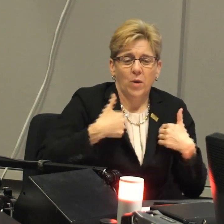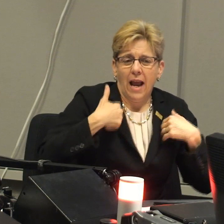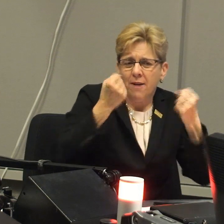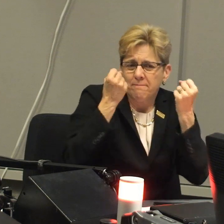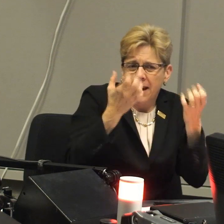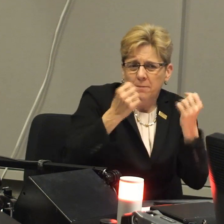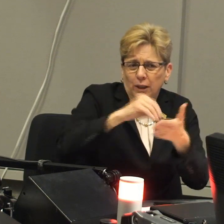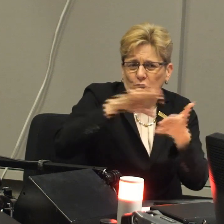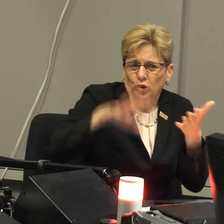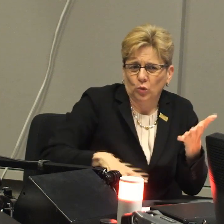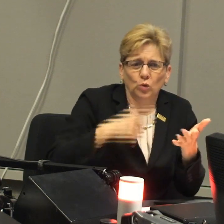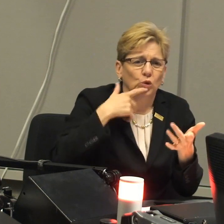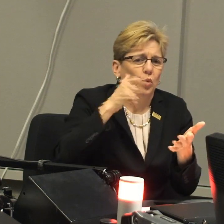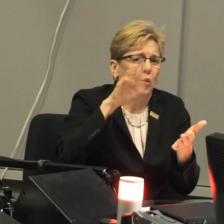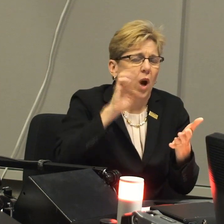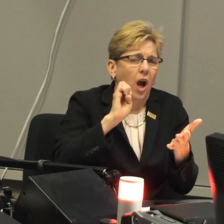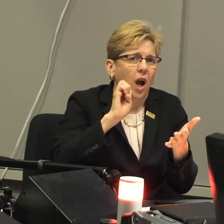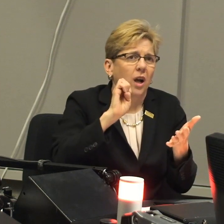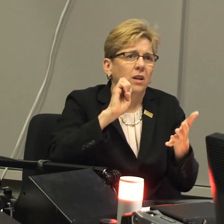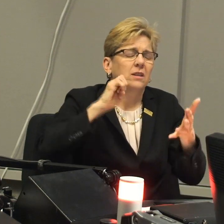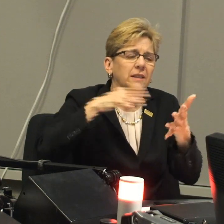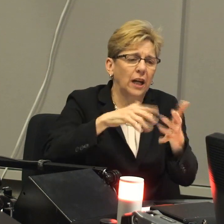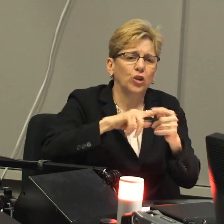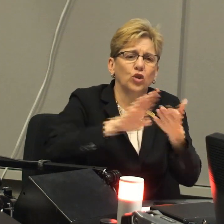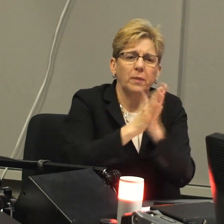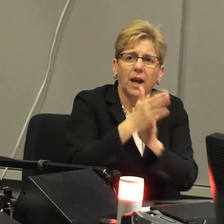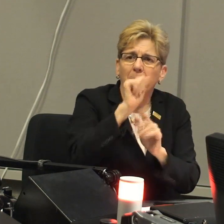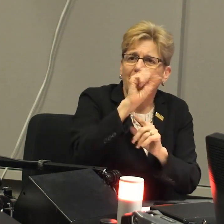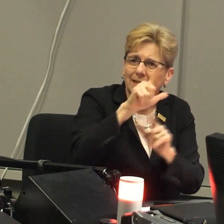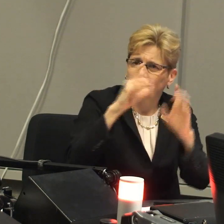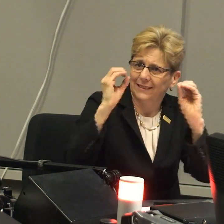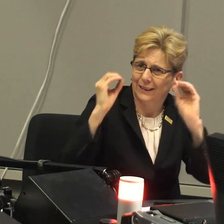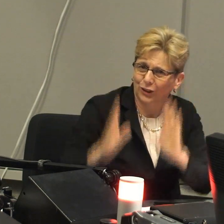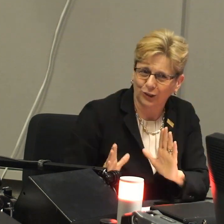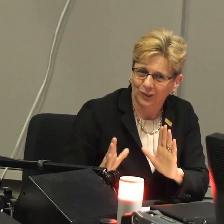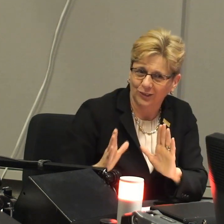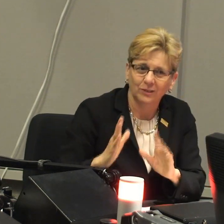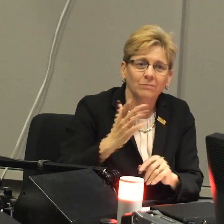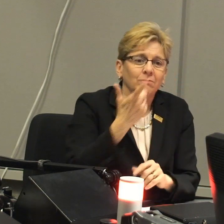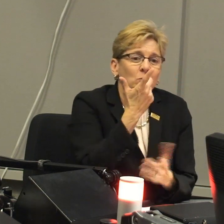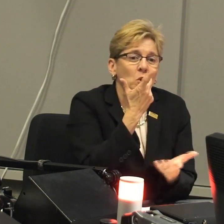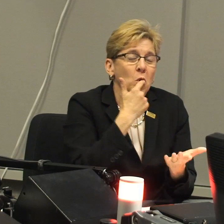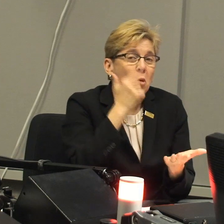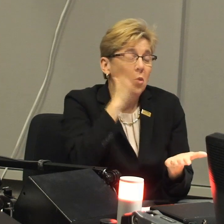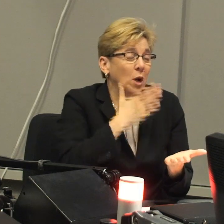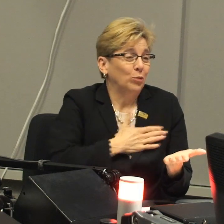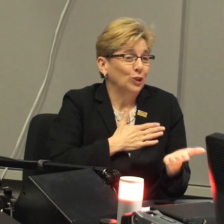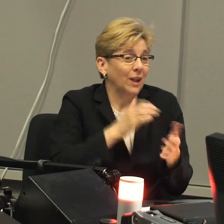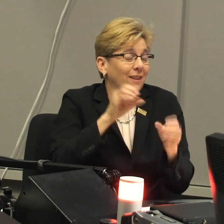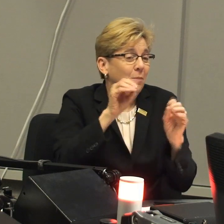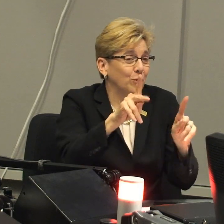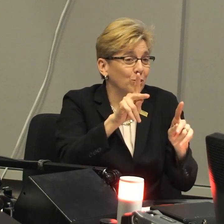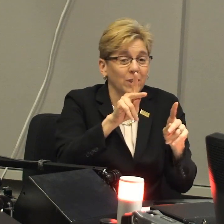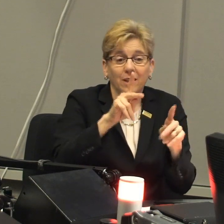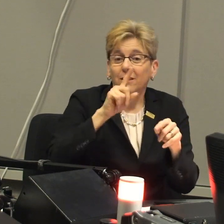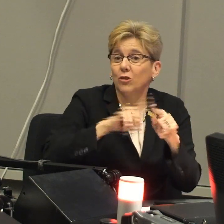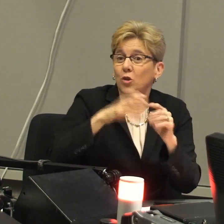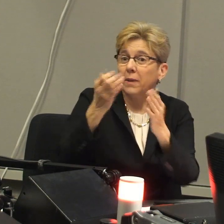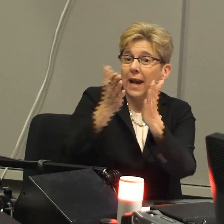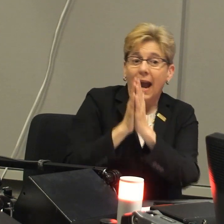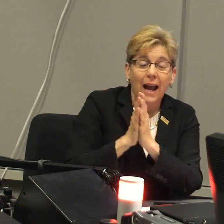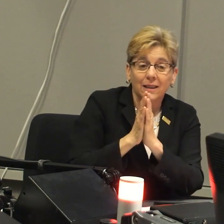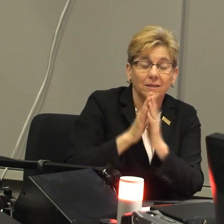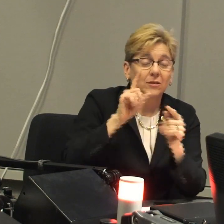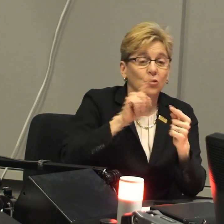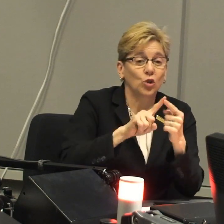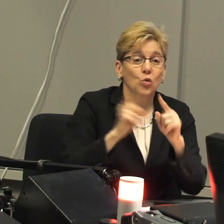but I also have to confess that we have many, many students who are studying to become ASL teachers and who would appreciate the